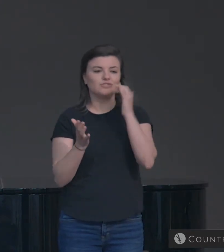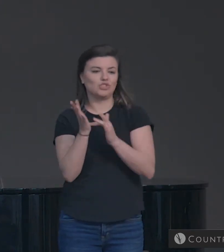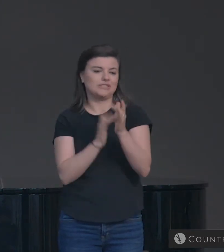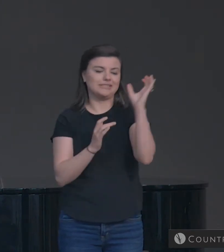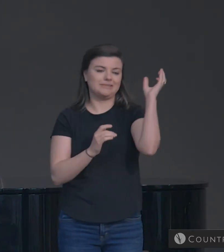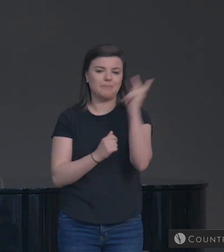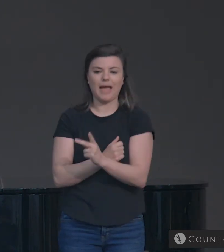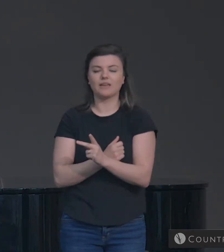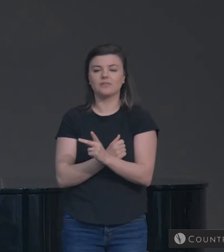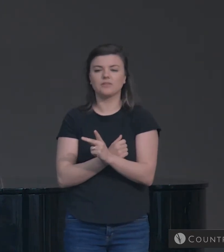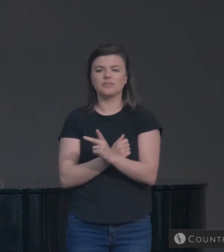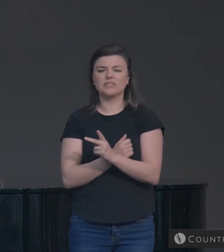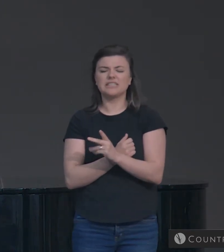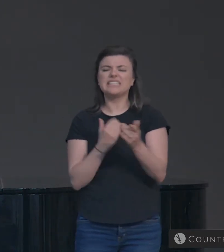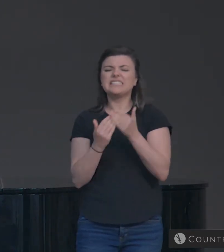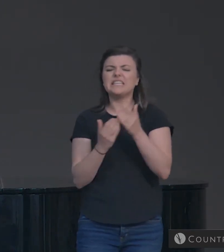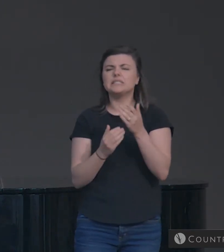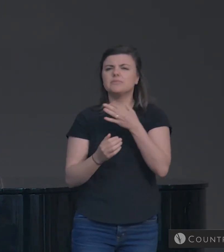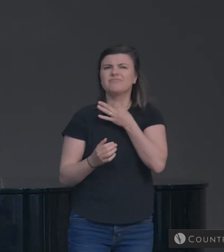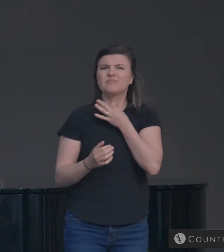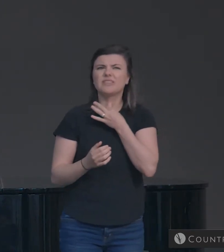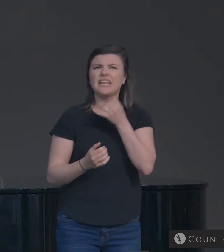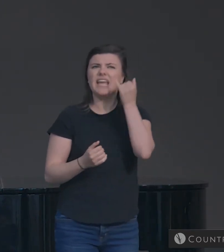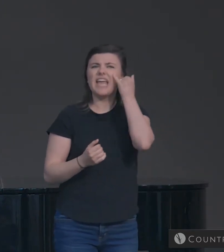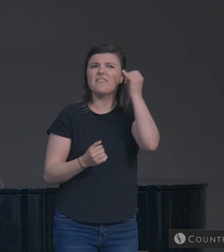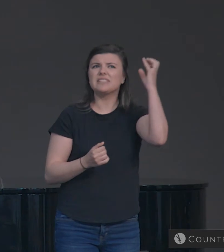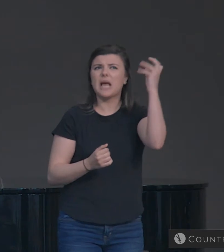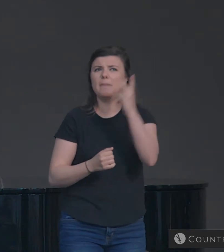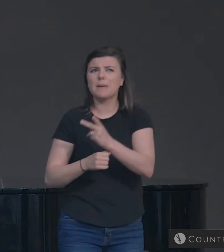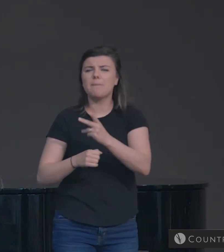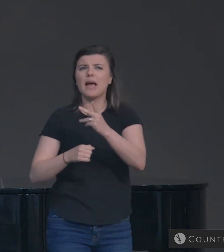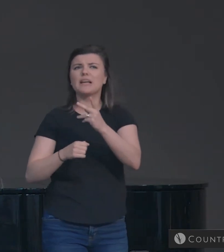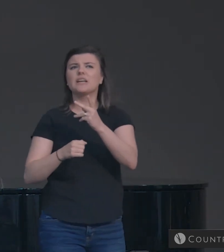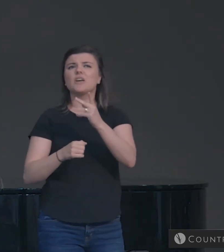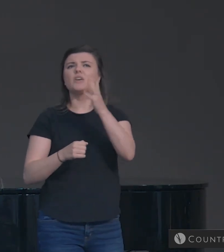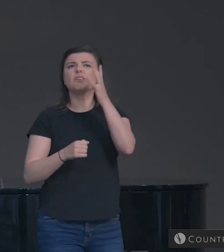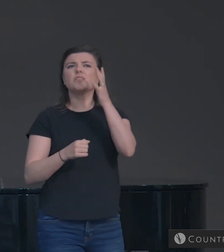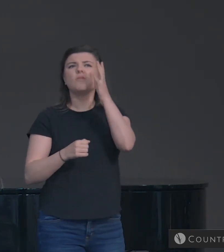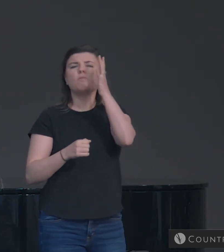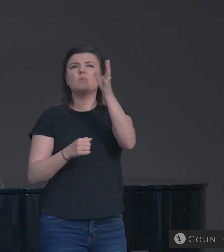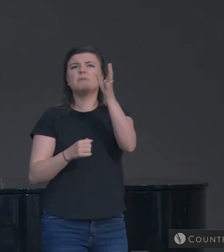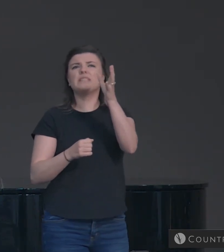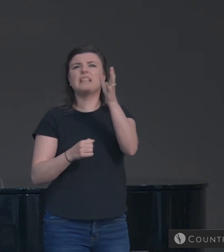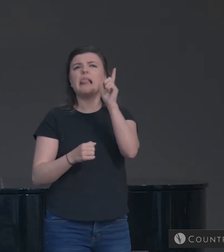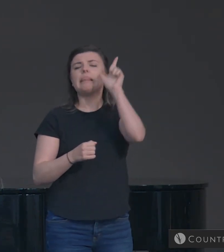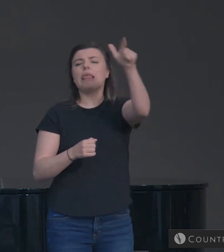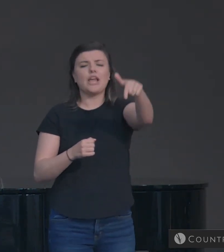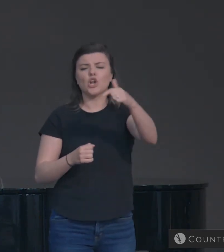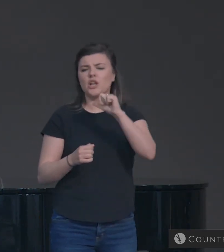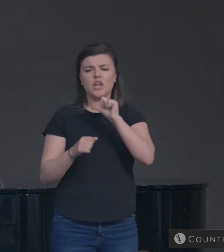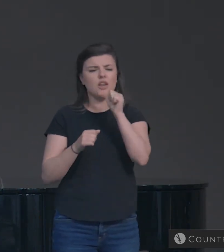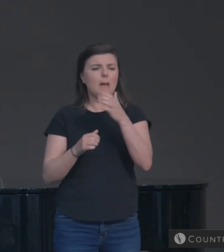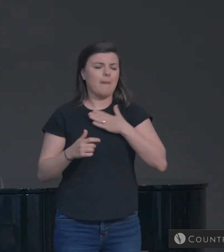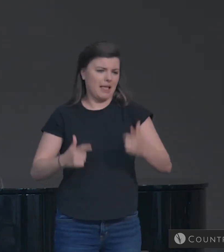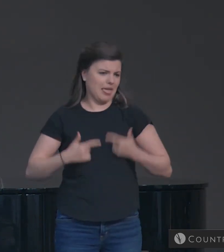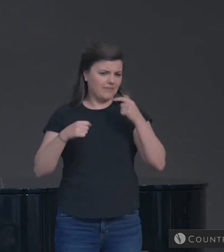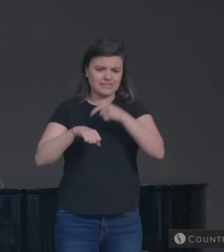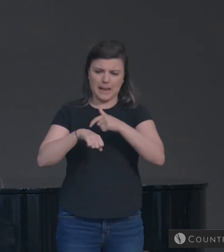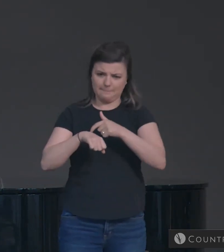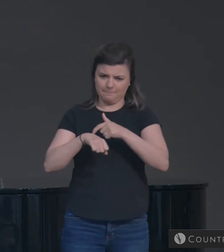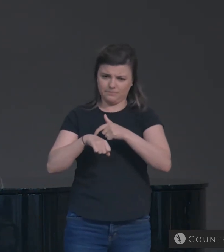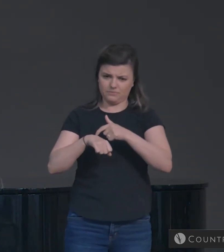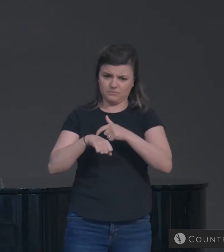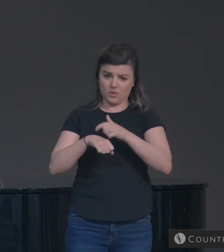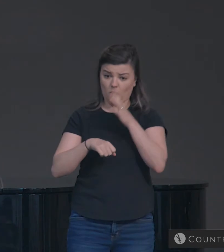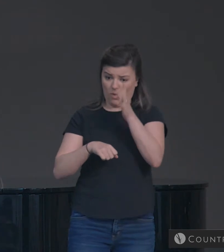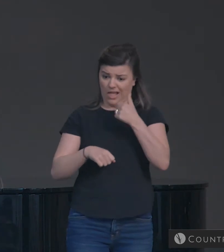It's easy to wonder if Jesus' return to earth is actually quite longer than a lifetime away. Will we